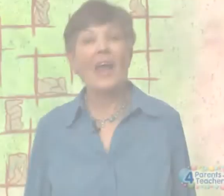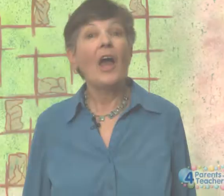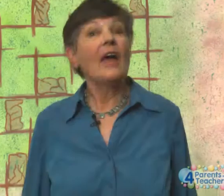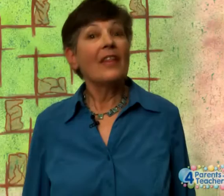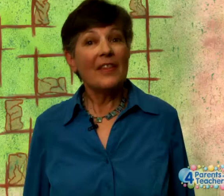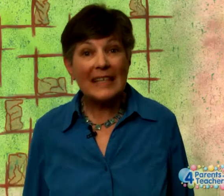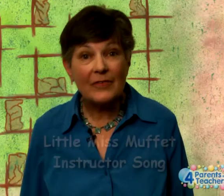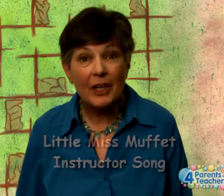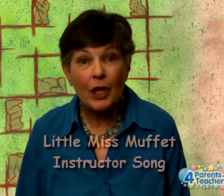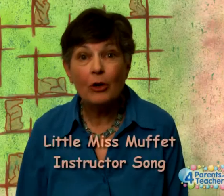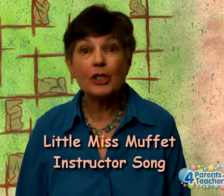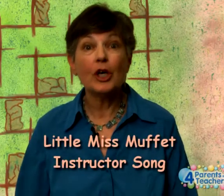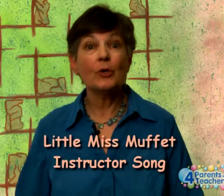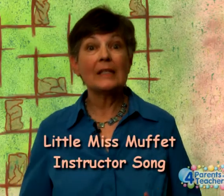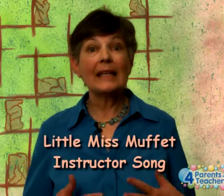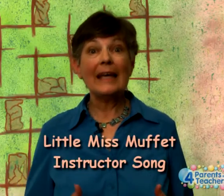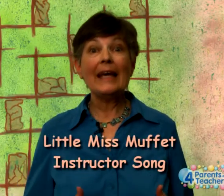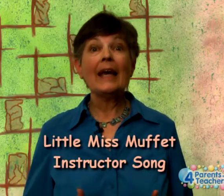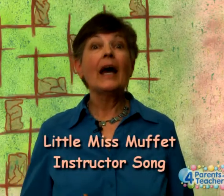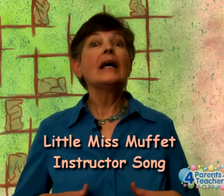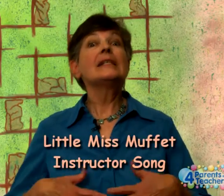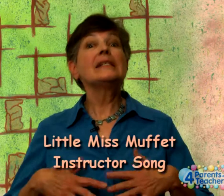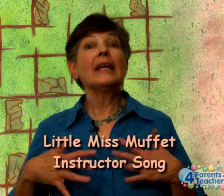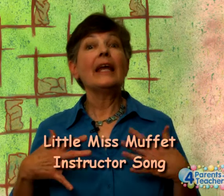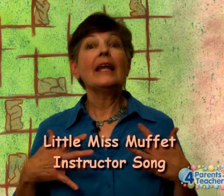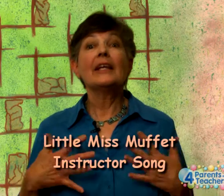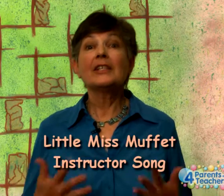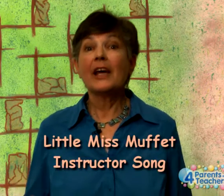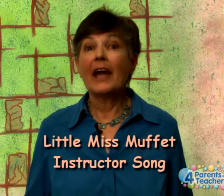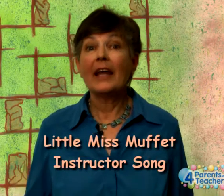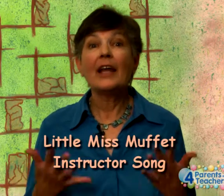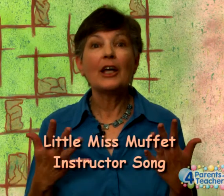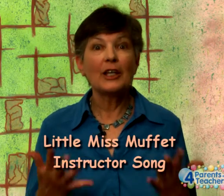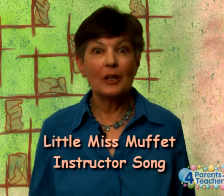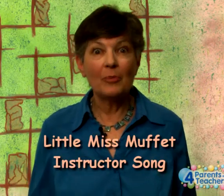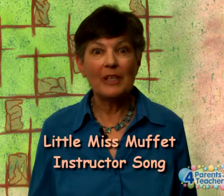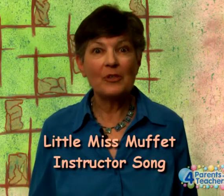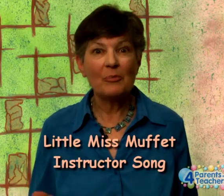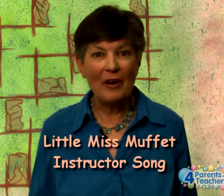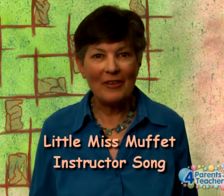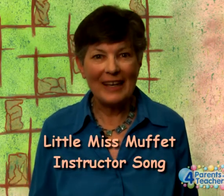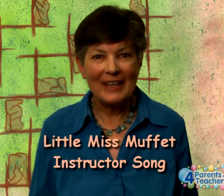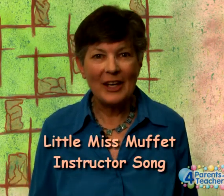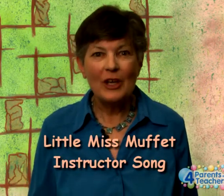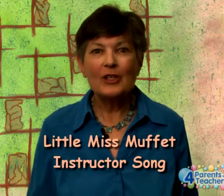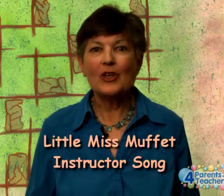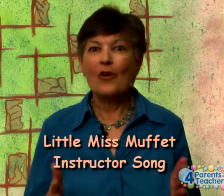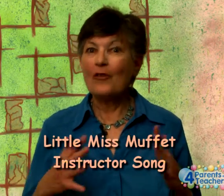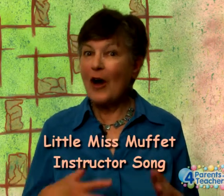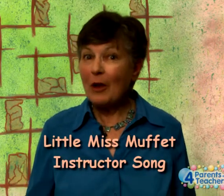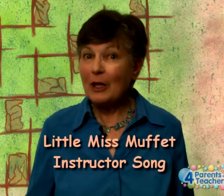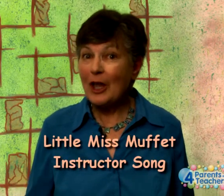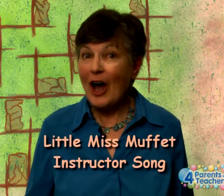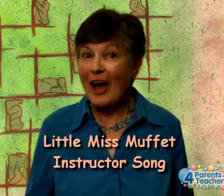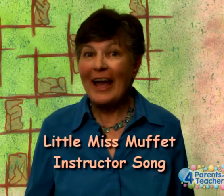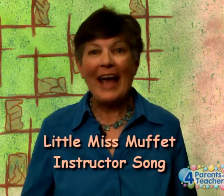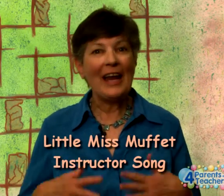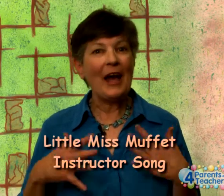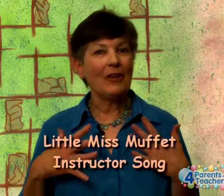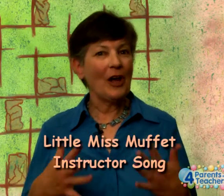This video shows Lee singing and signing Little Miss Muffet. So follow along and have a